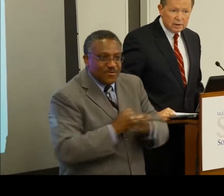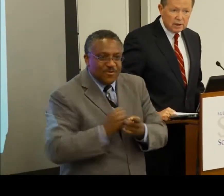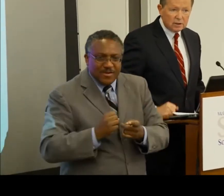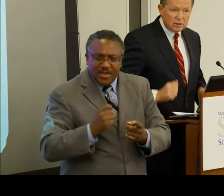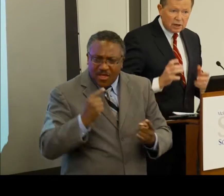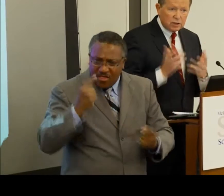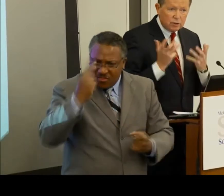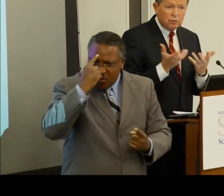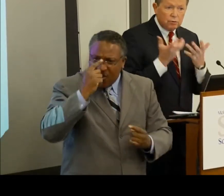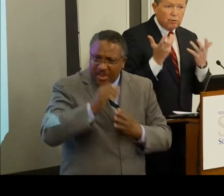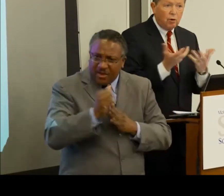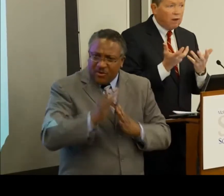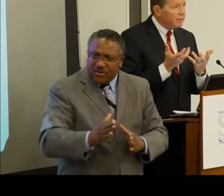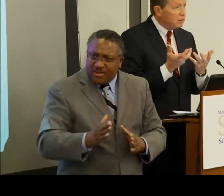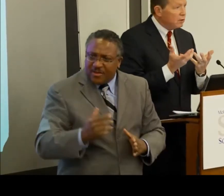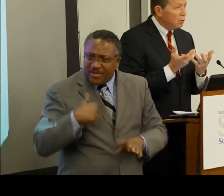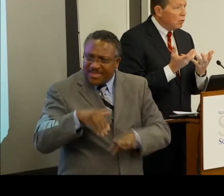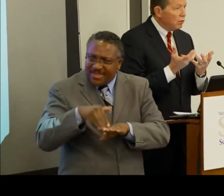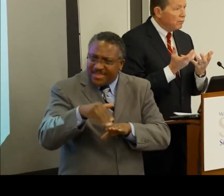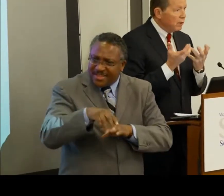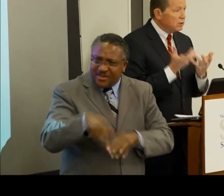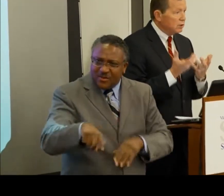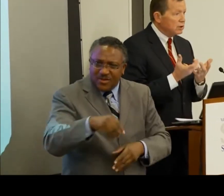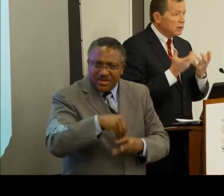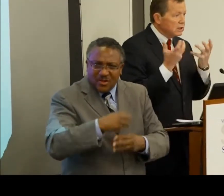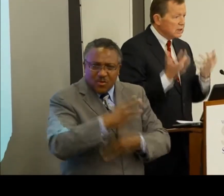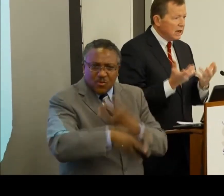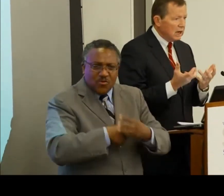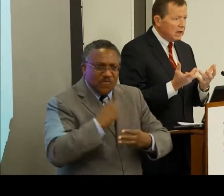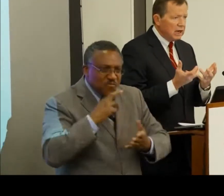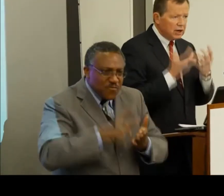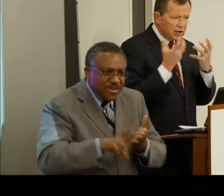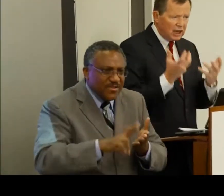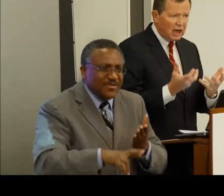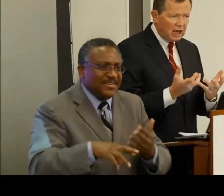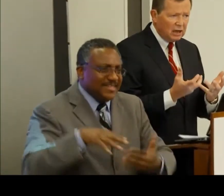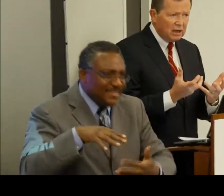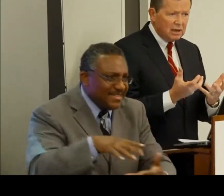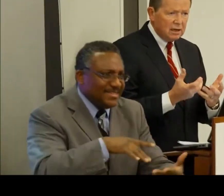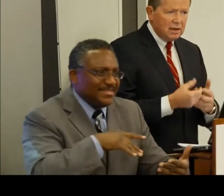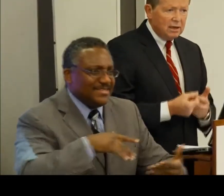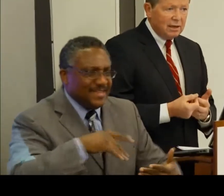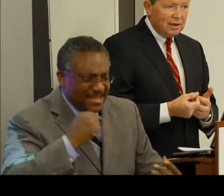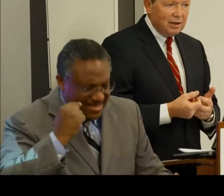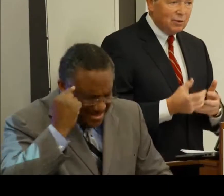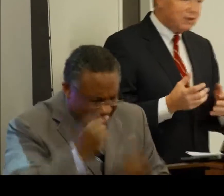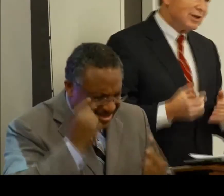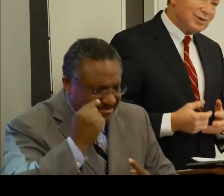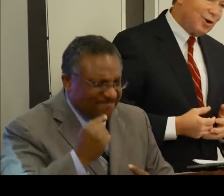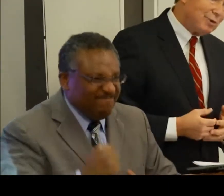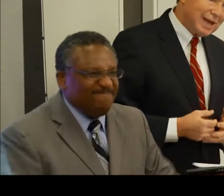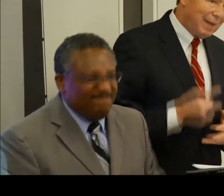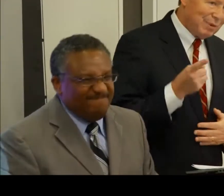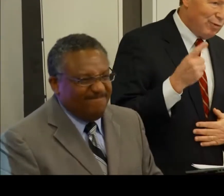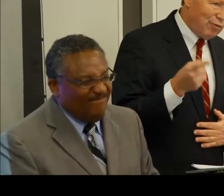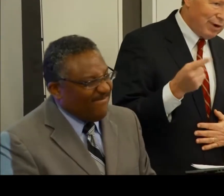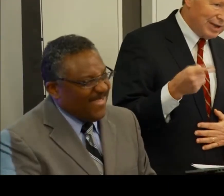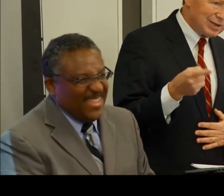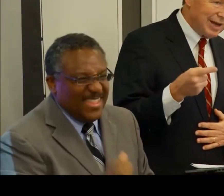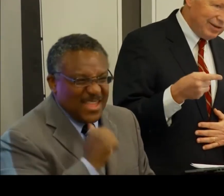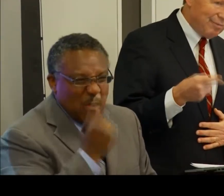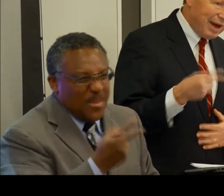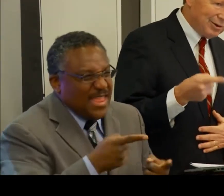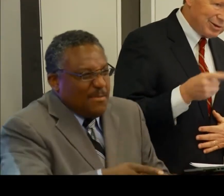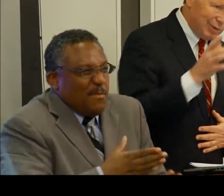thought leaders and sent you off into the world of research and study and thinking, you know, this doesn't always happen